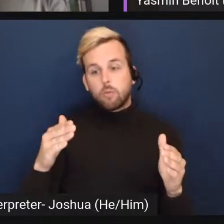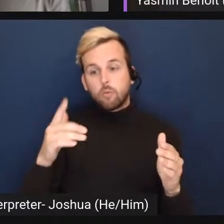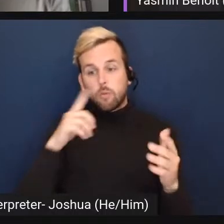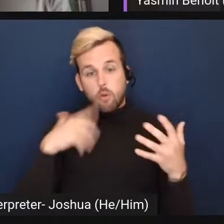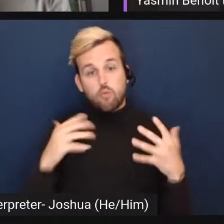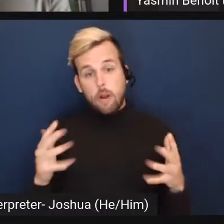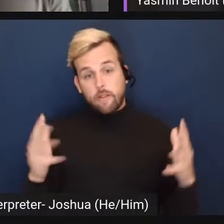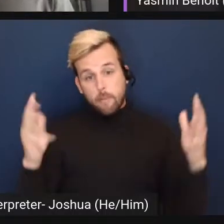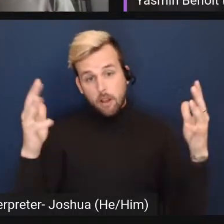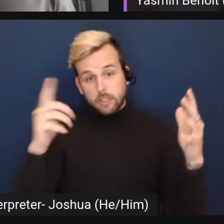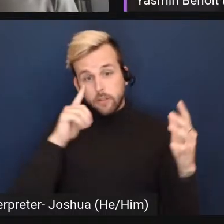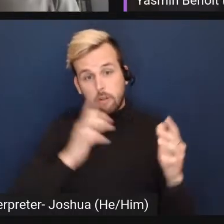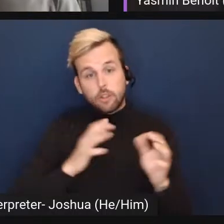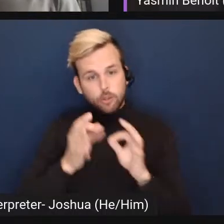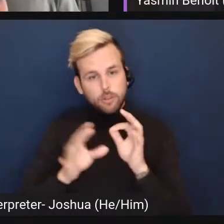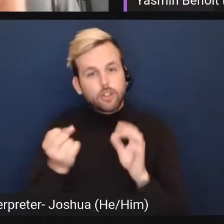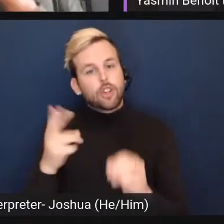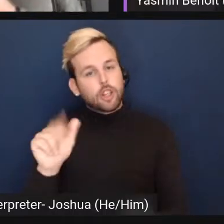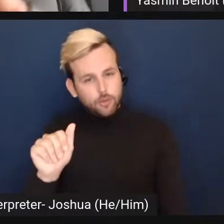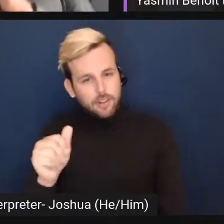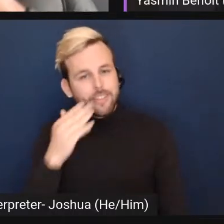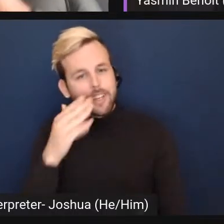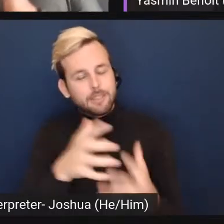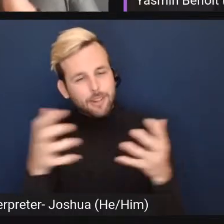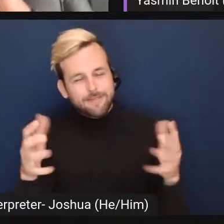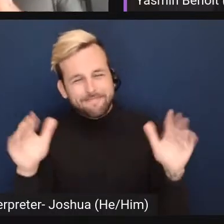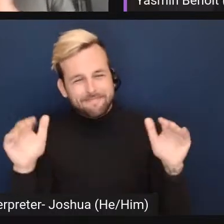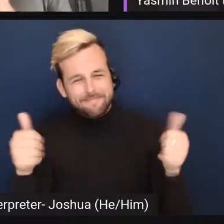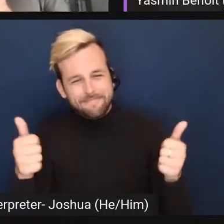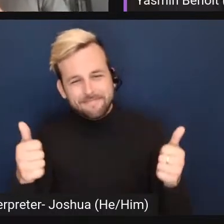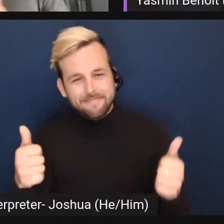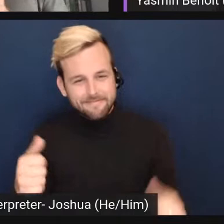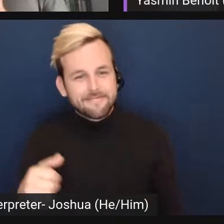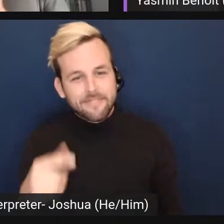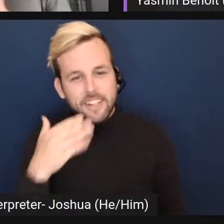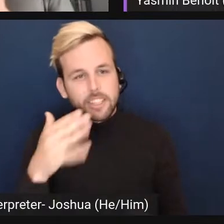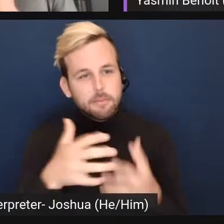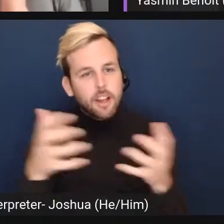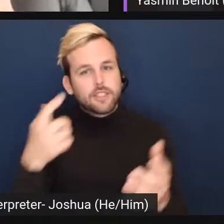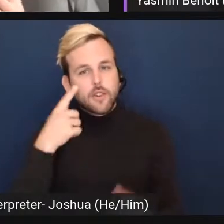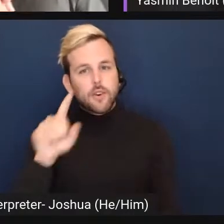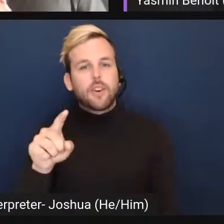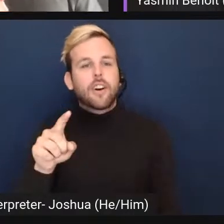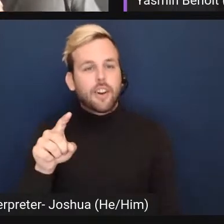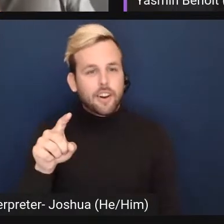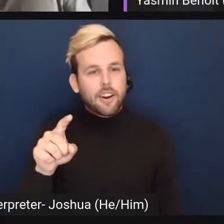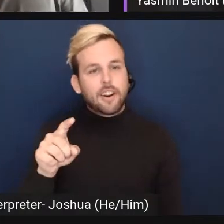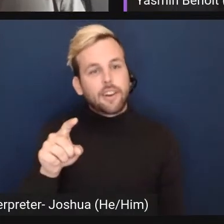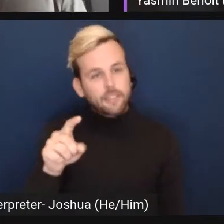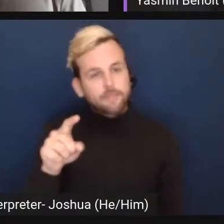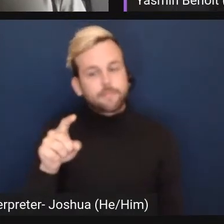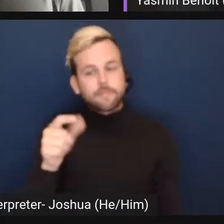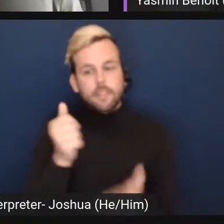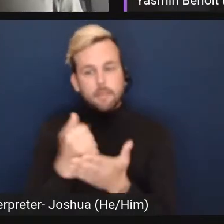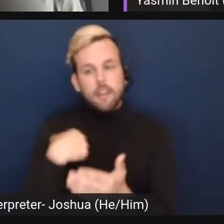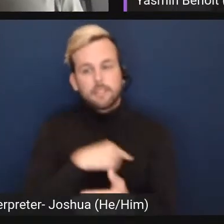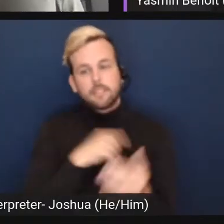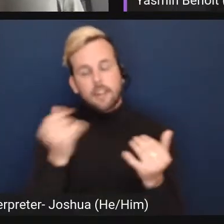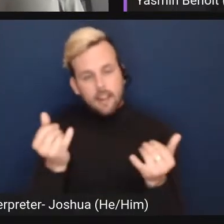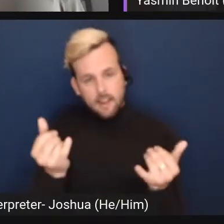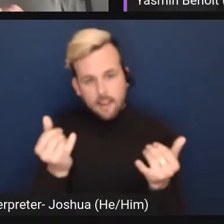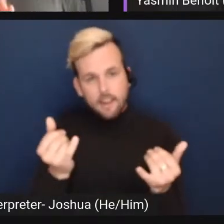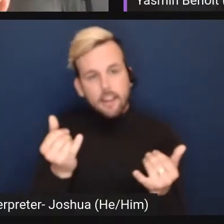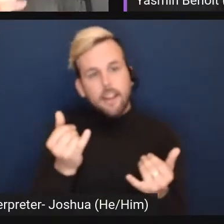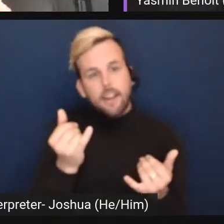of applause for our interpreter, Joshua. Thank you so much for, um, for helping us today.